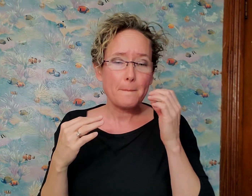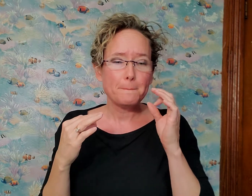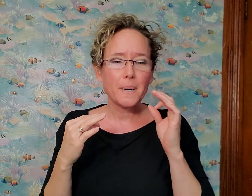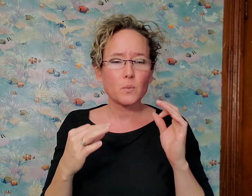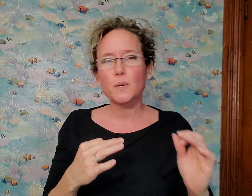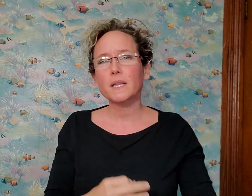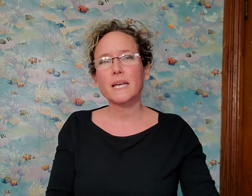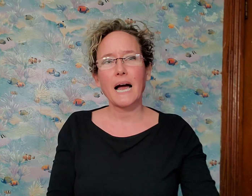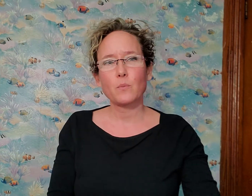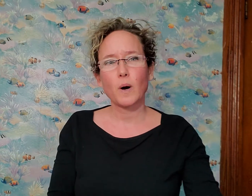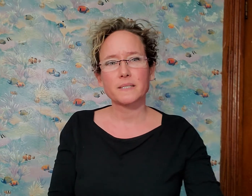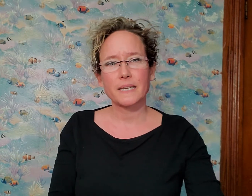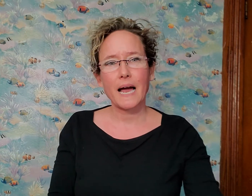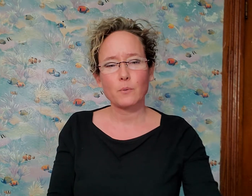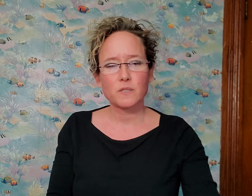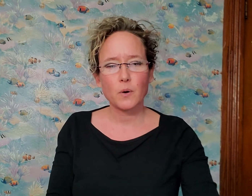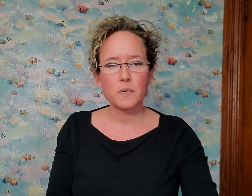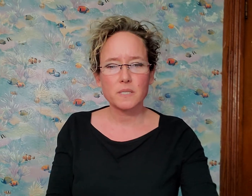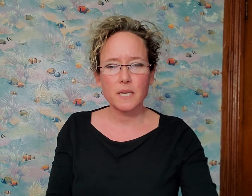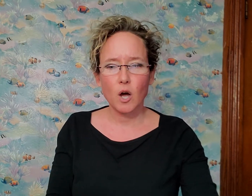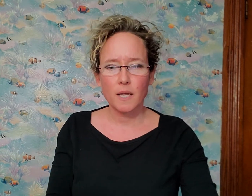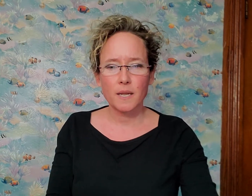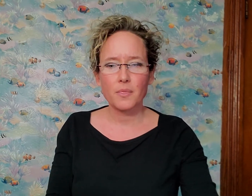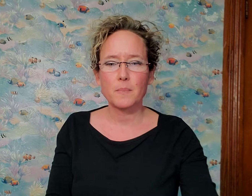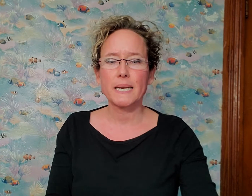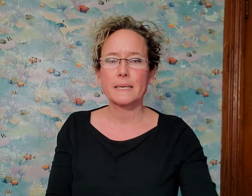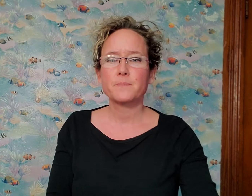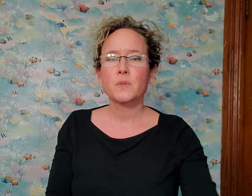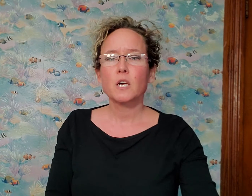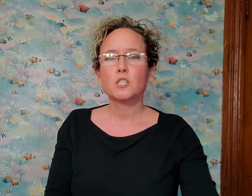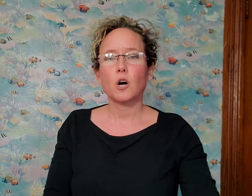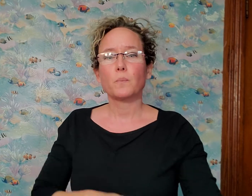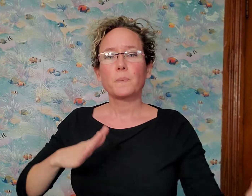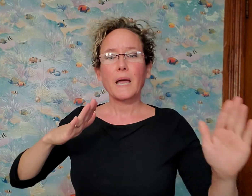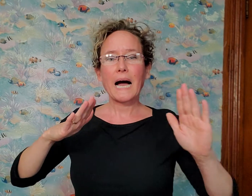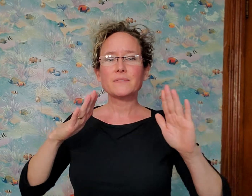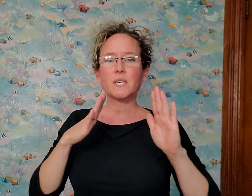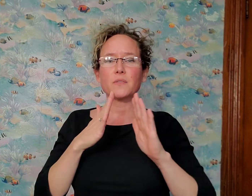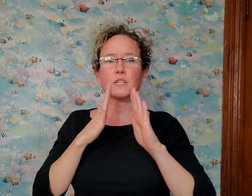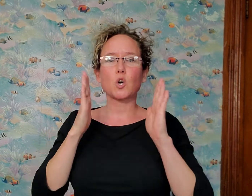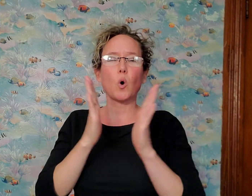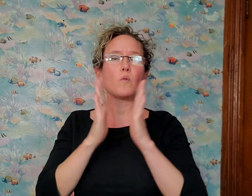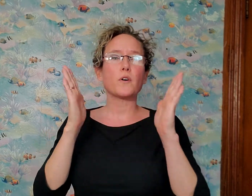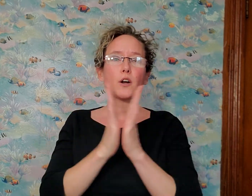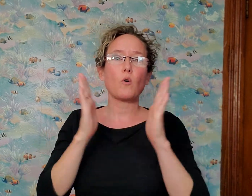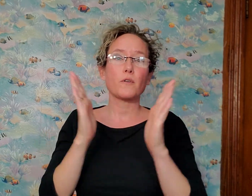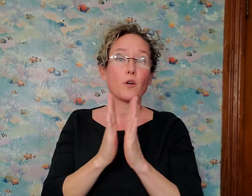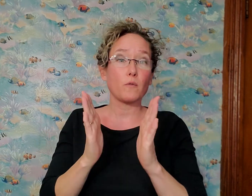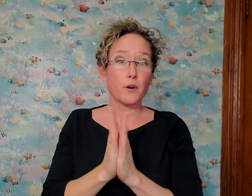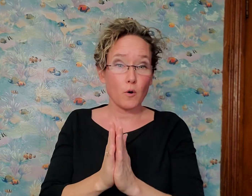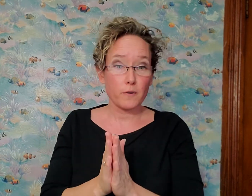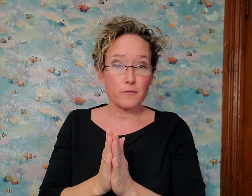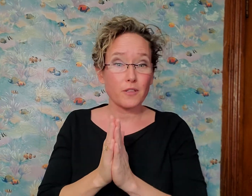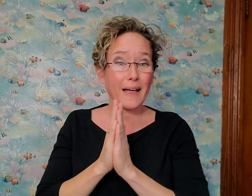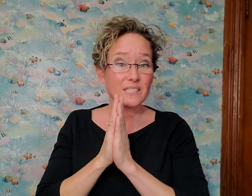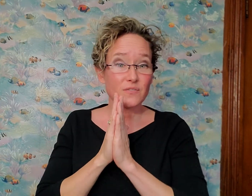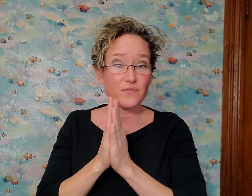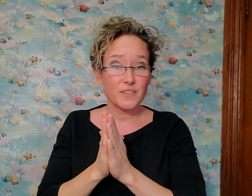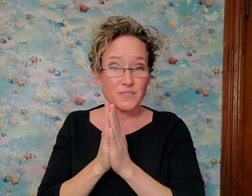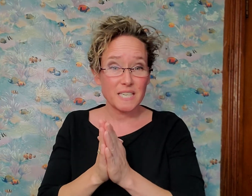But really, I wasn't. I was focusing on the money. So I've done this over and over and over and over for the last 15